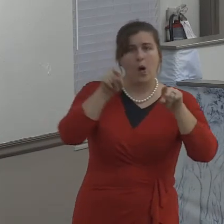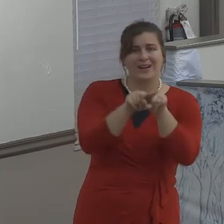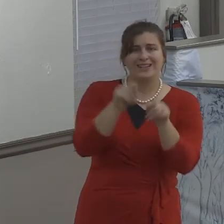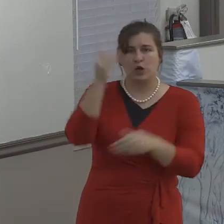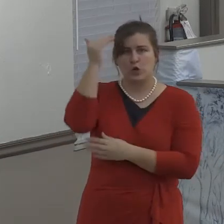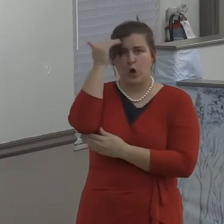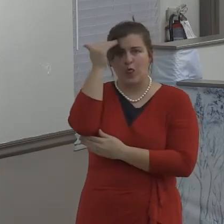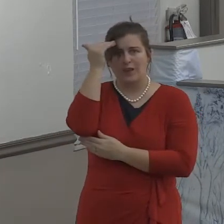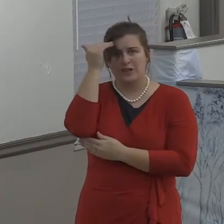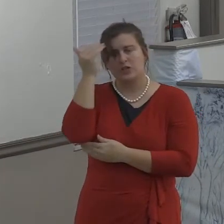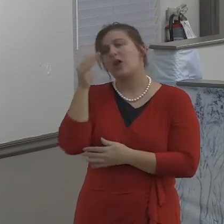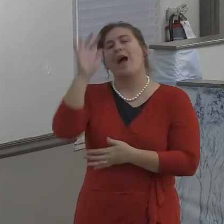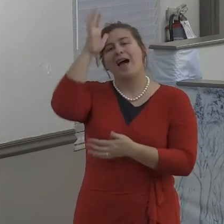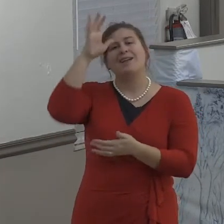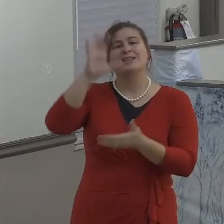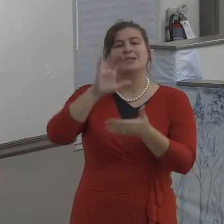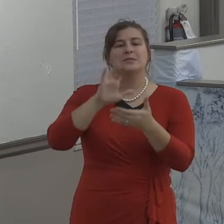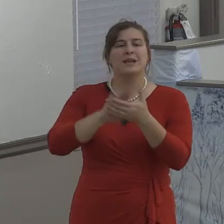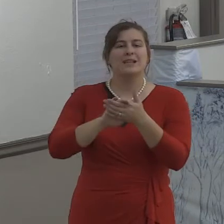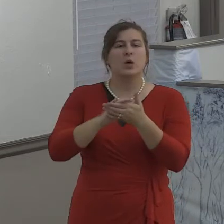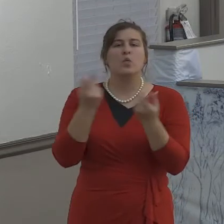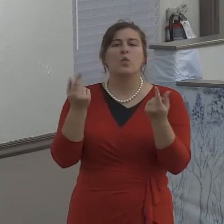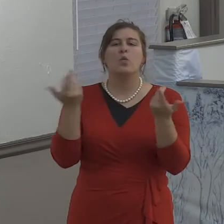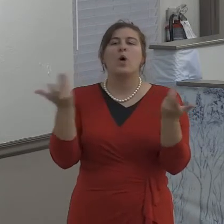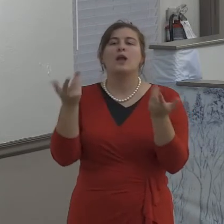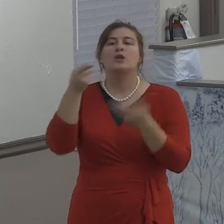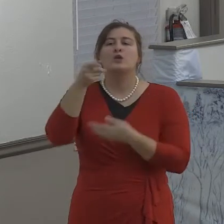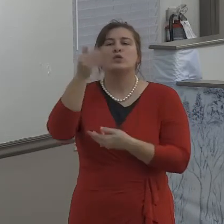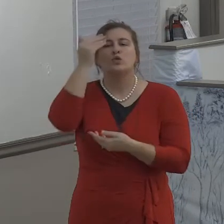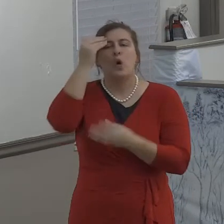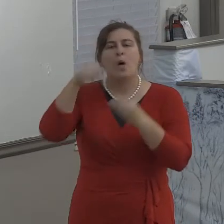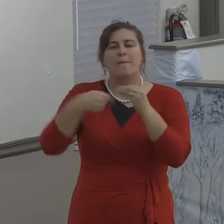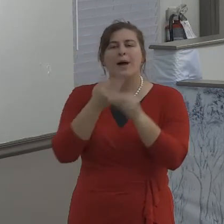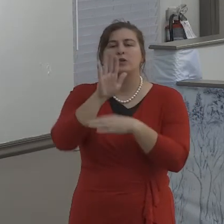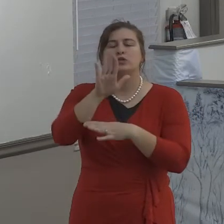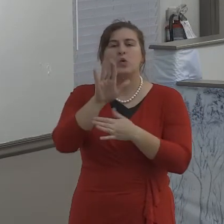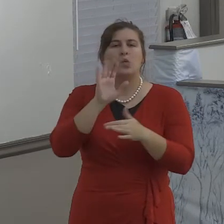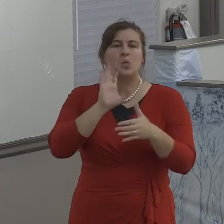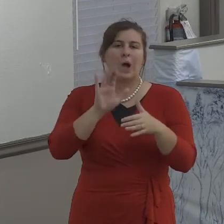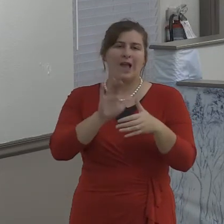accident. It's going to happen by intentional listening, intentional